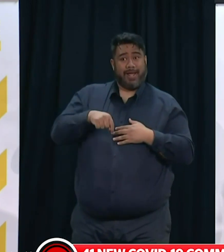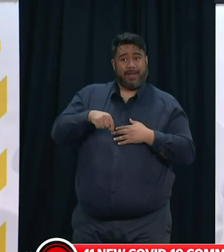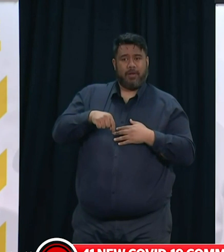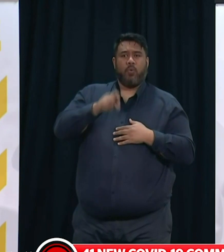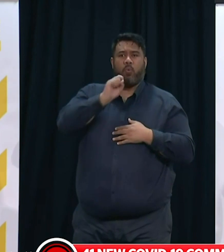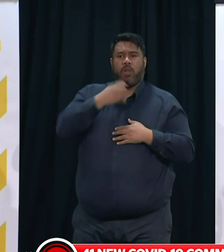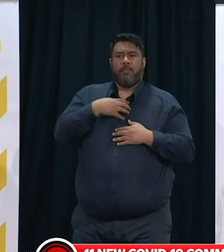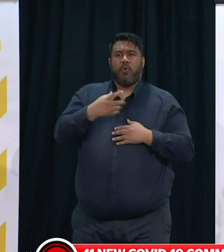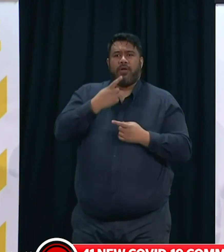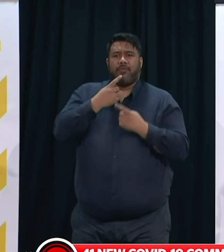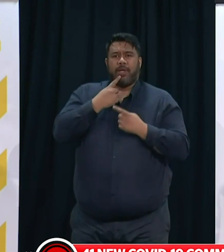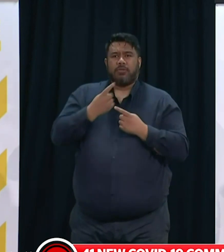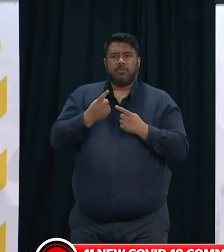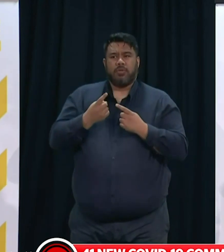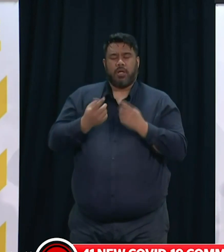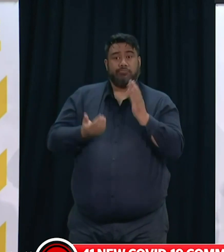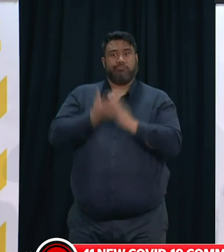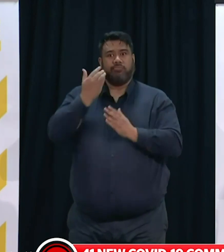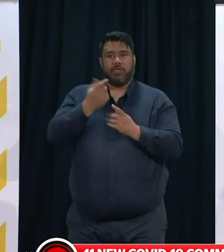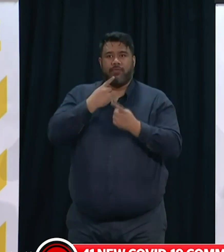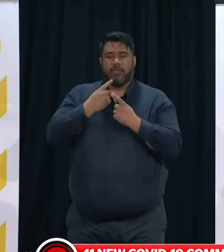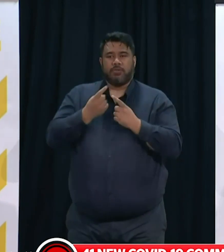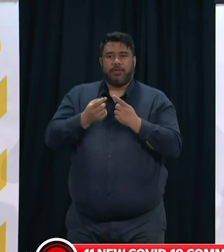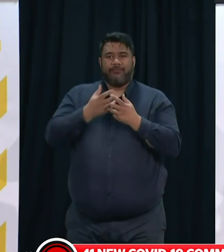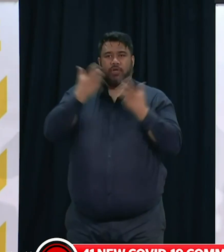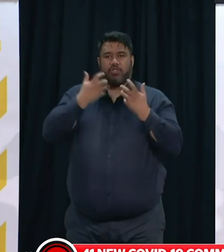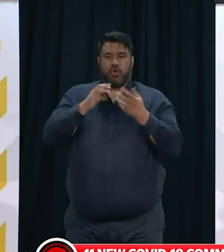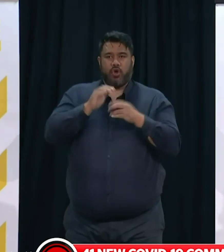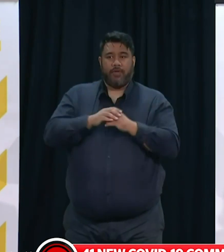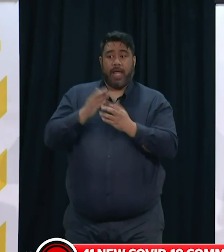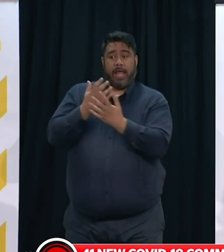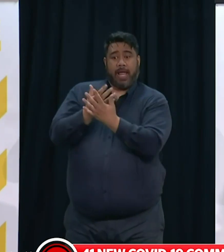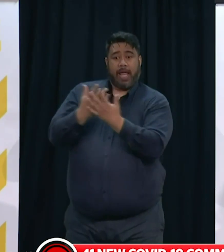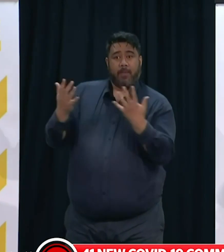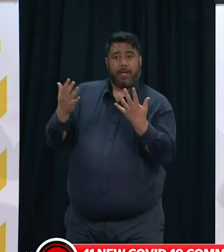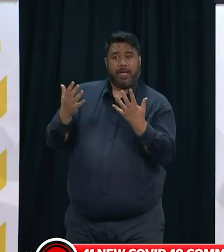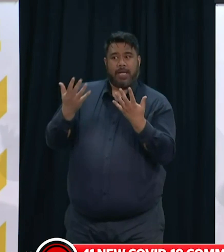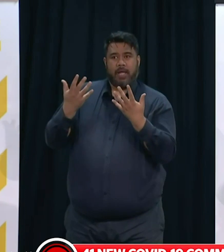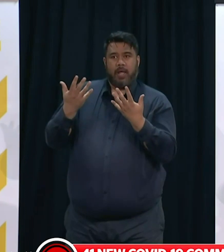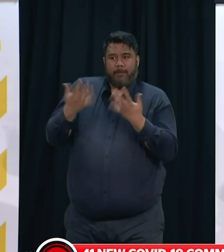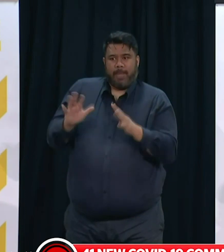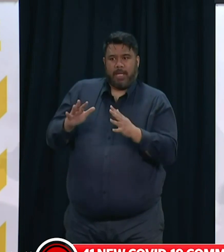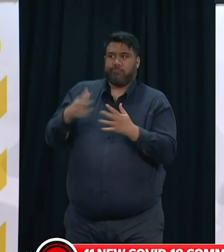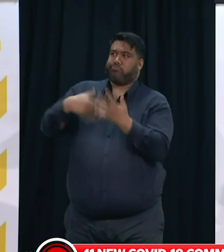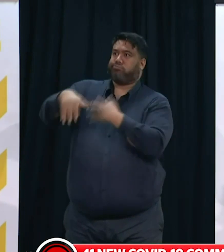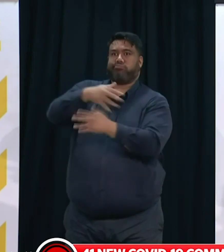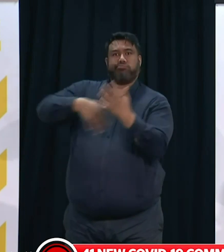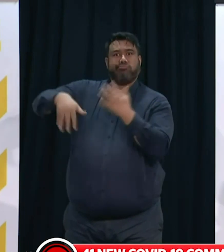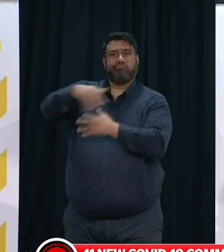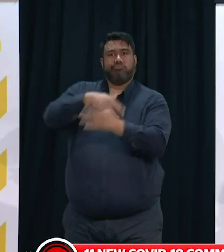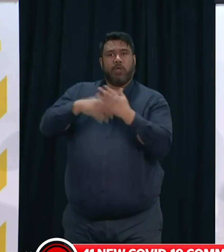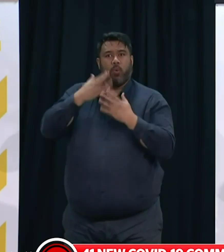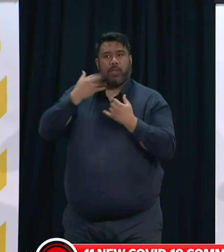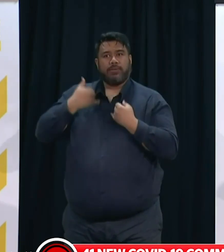information as up-to-date as possible about how many of these cases may have been out and about during their infectious period as we